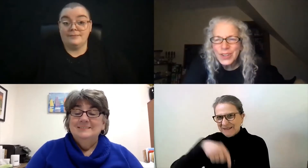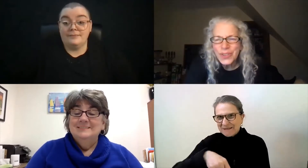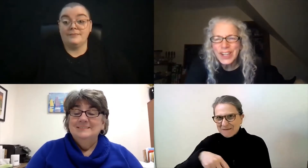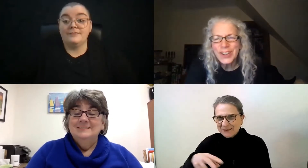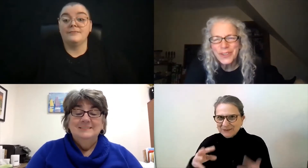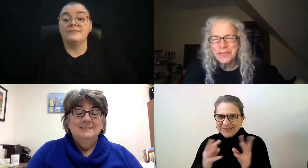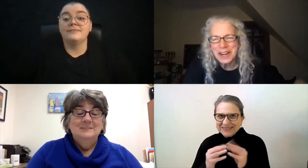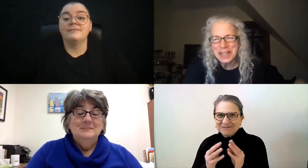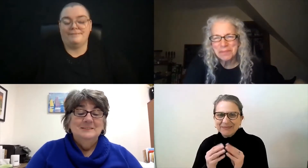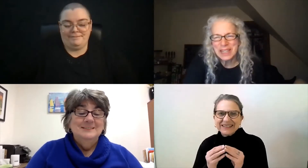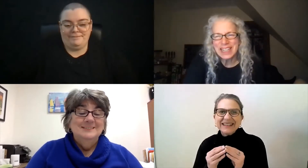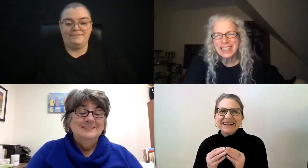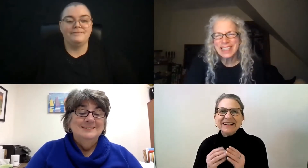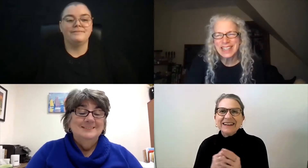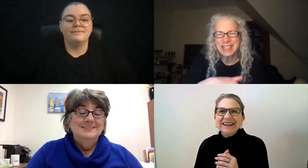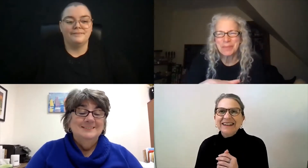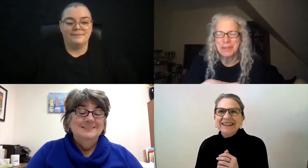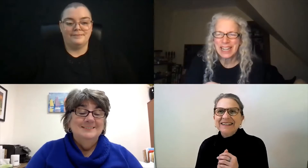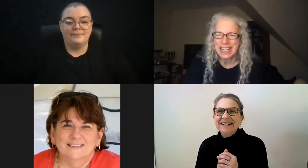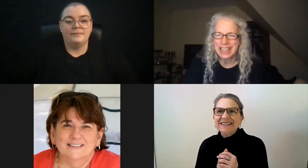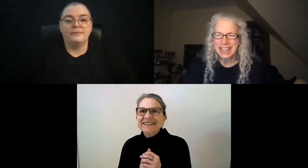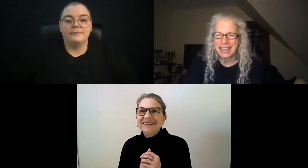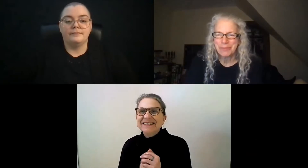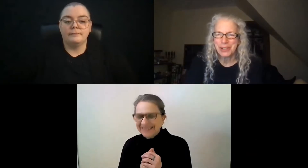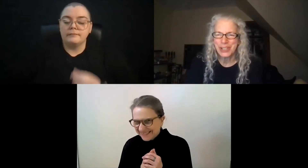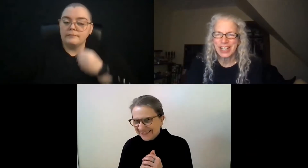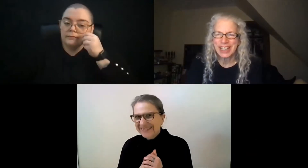So thank you for inviting me to this meeting. I appreciate it.